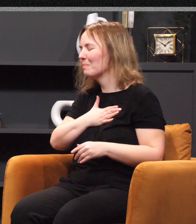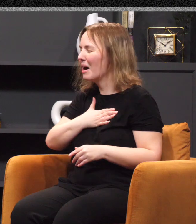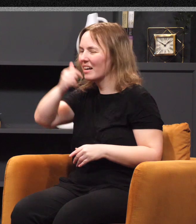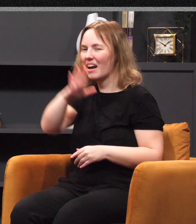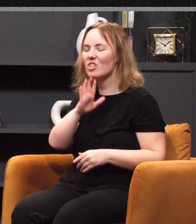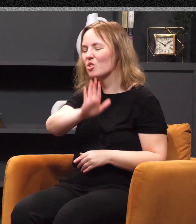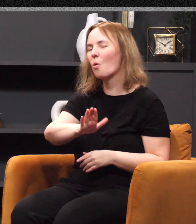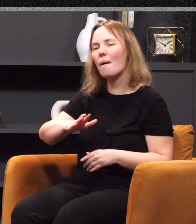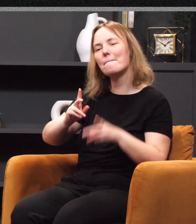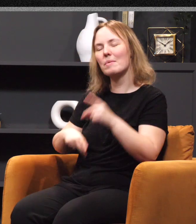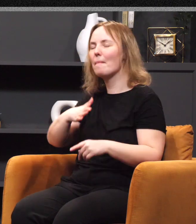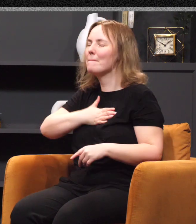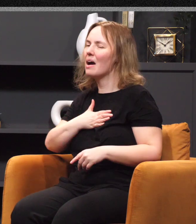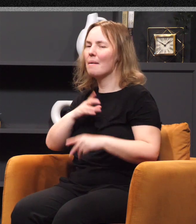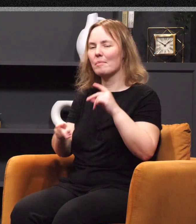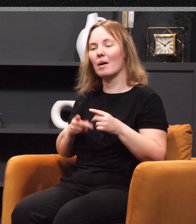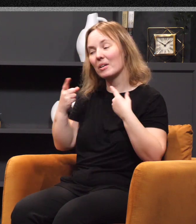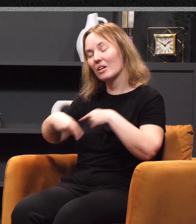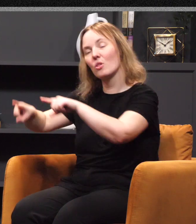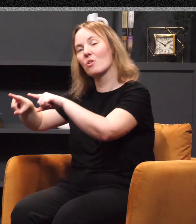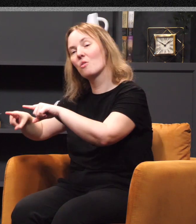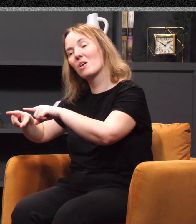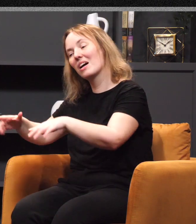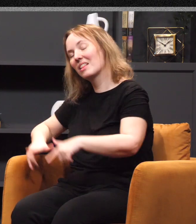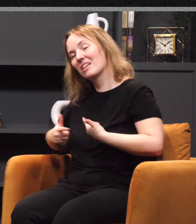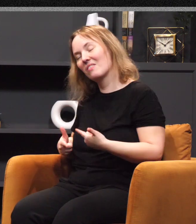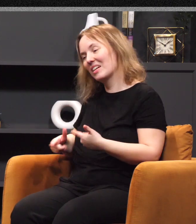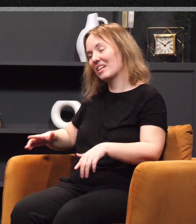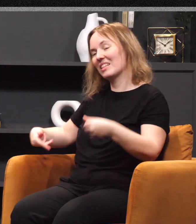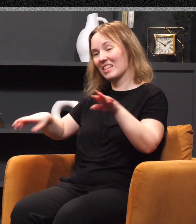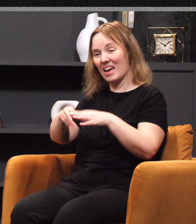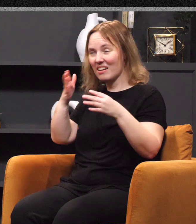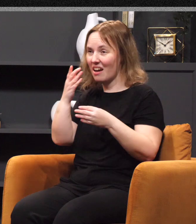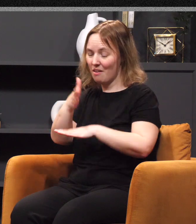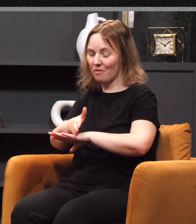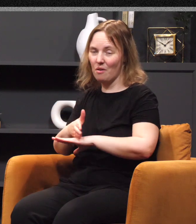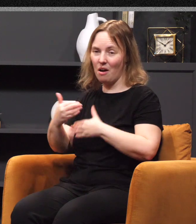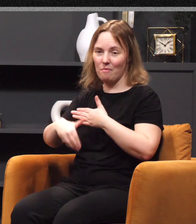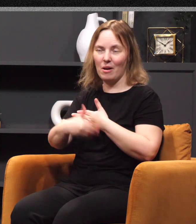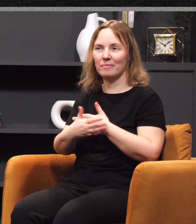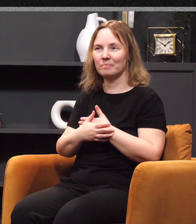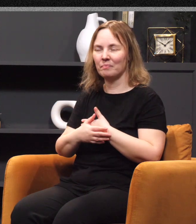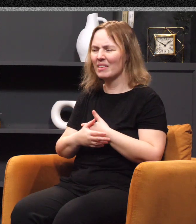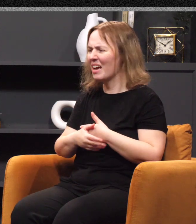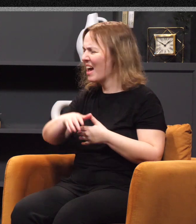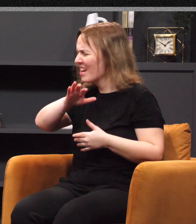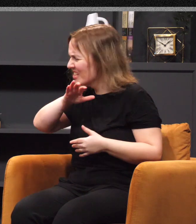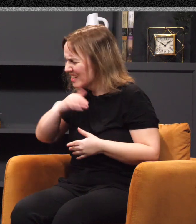staying with you. I want to go live in the land of bread. That's where I'm going. And she was also on tiring as she worked in the field as